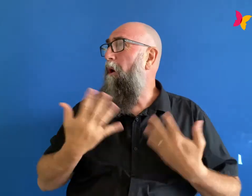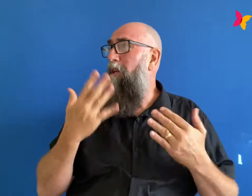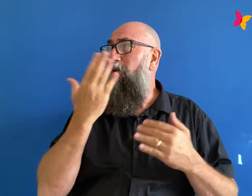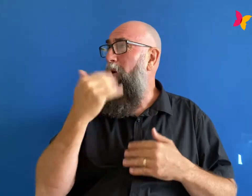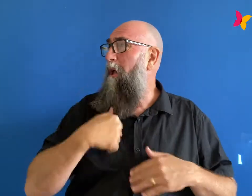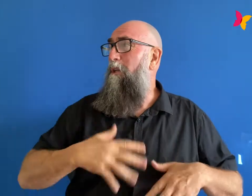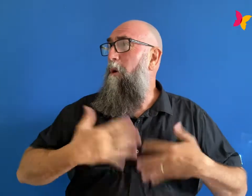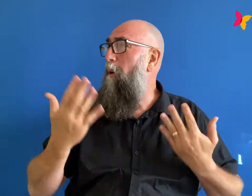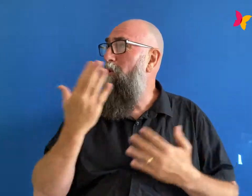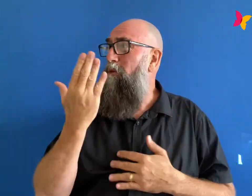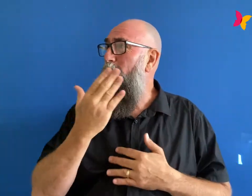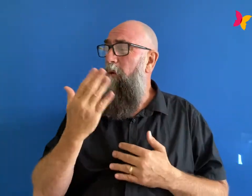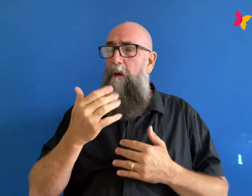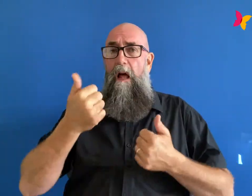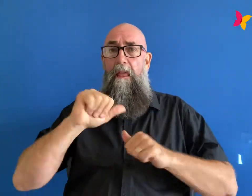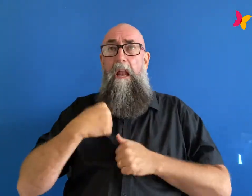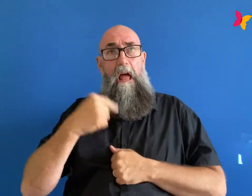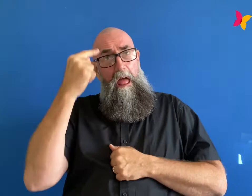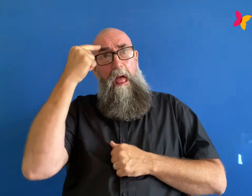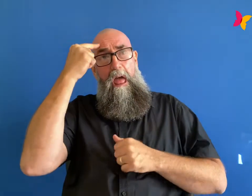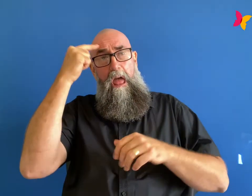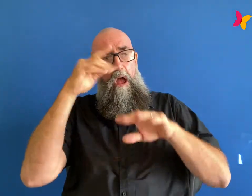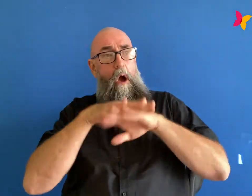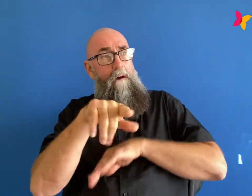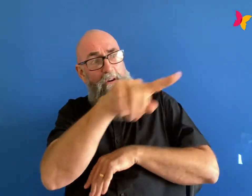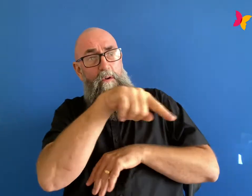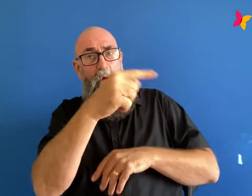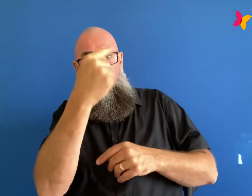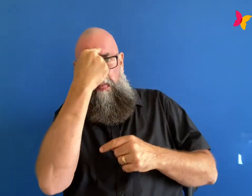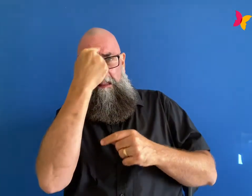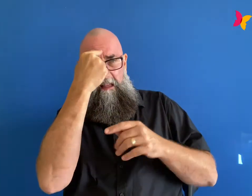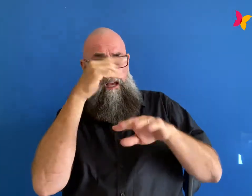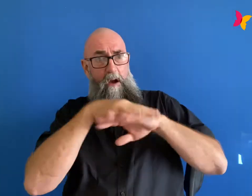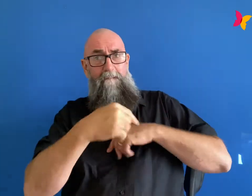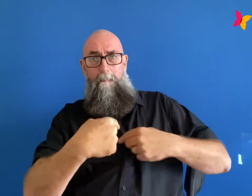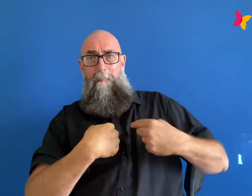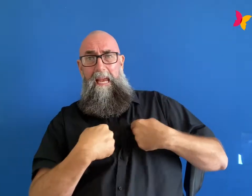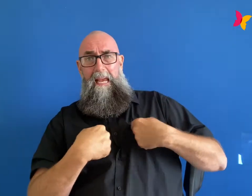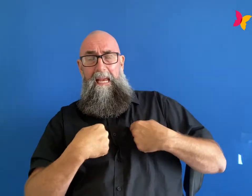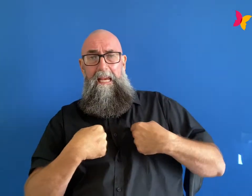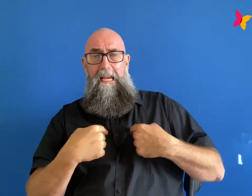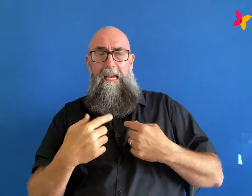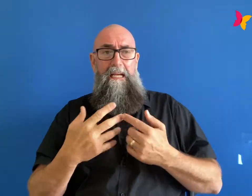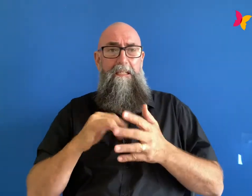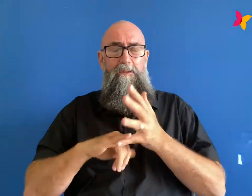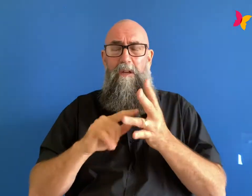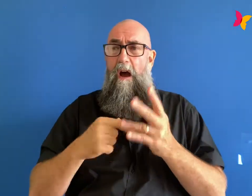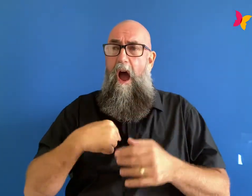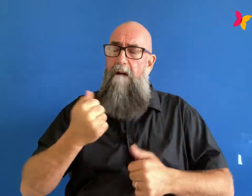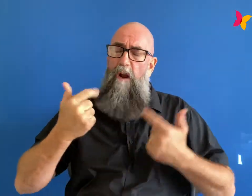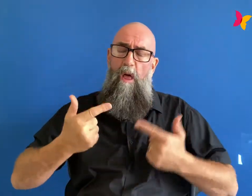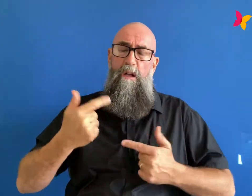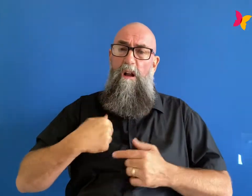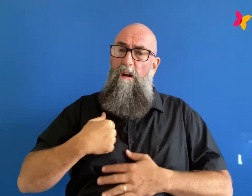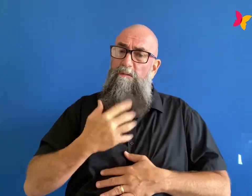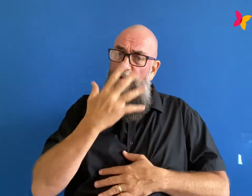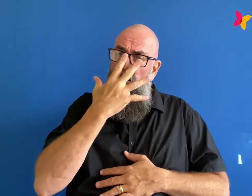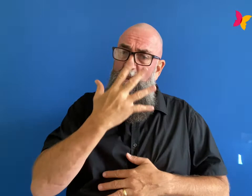i knew what they were thinking about me like a warped way to describe it but just feeling so much shame i couldn't concentrate on anything else